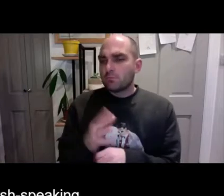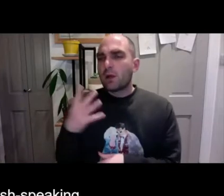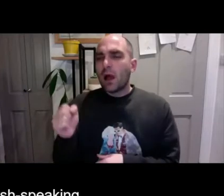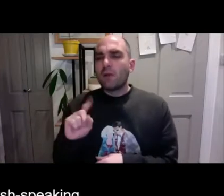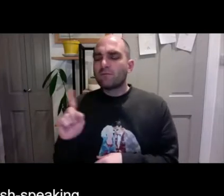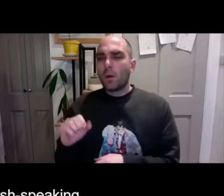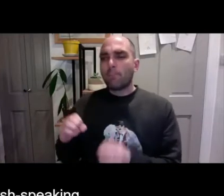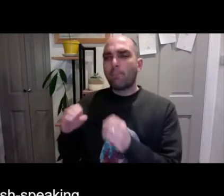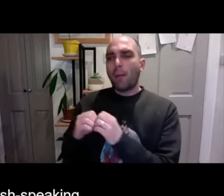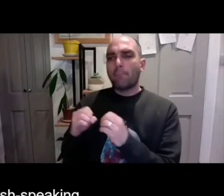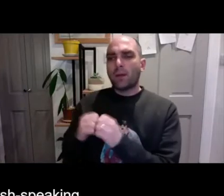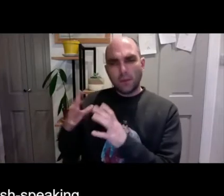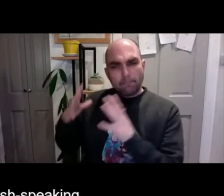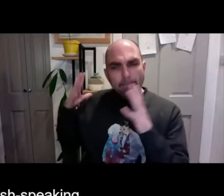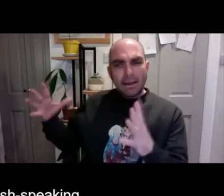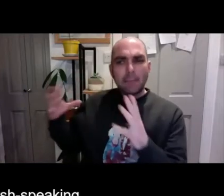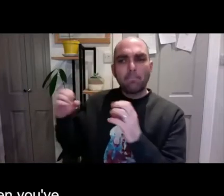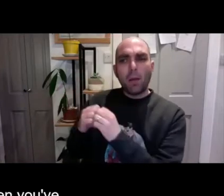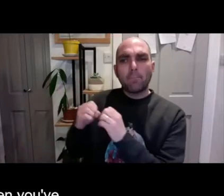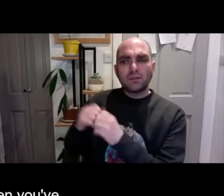So with English speaking films in mind.